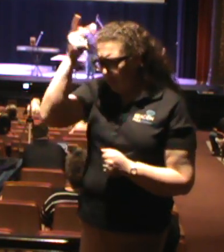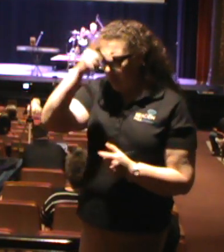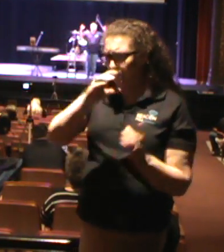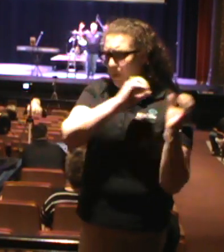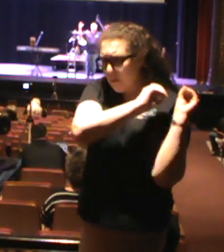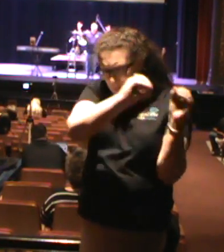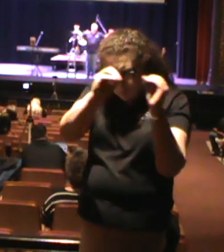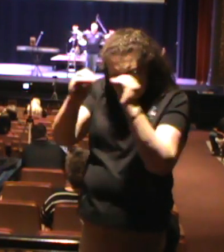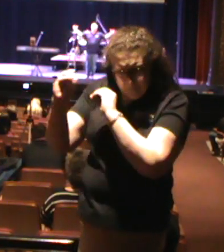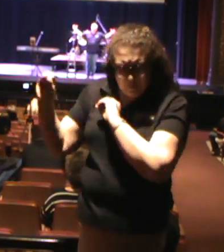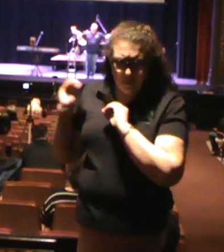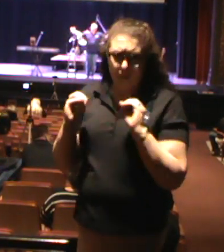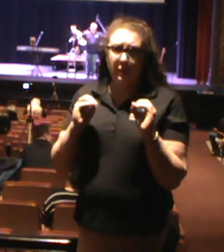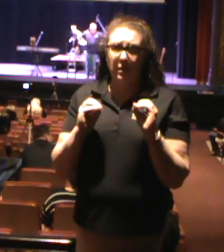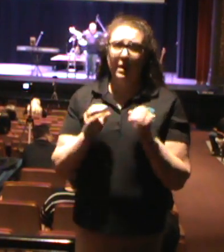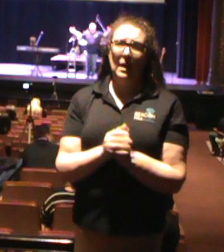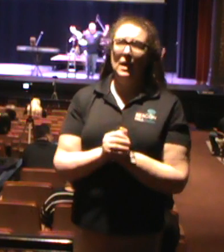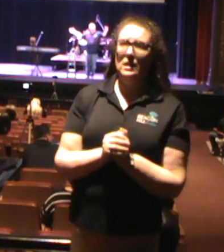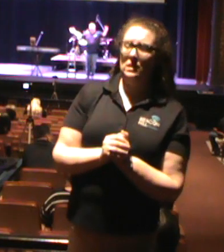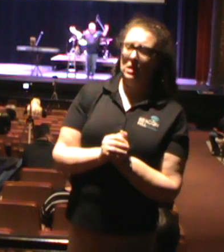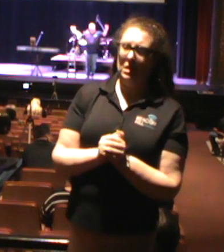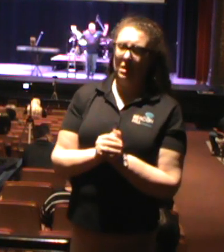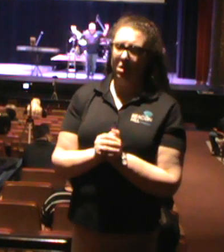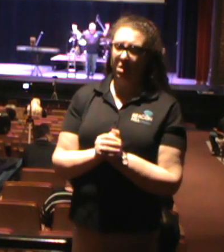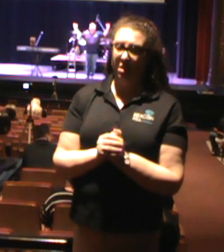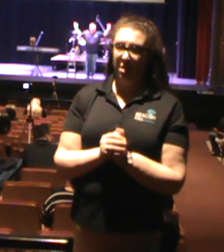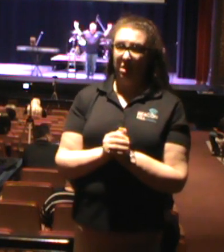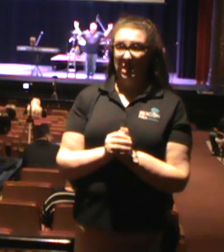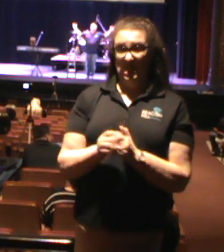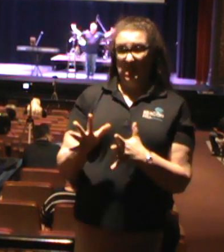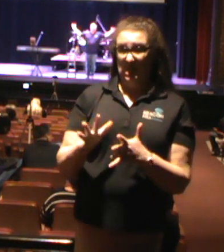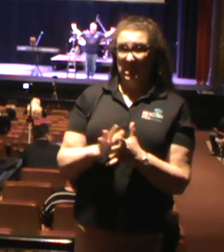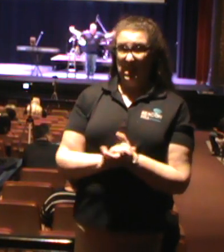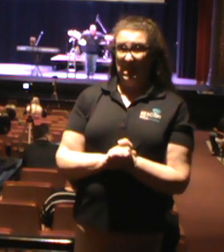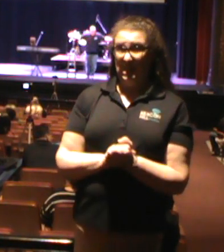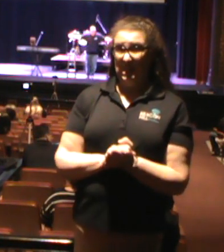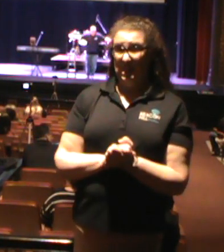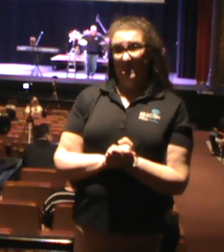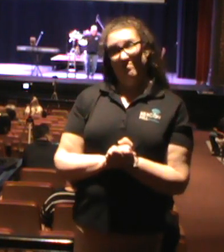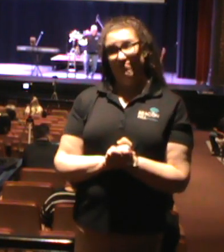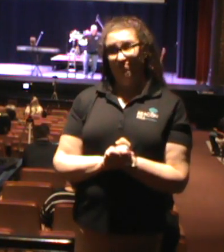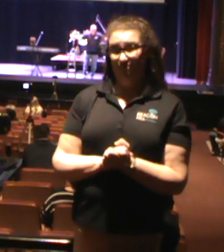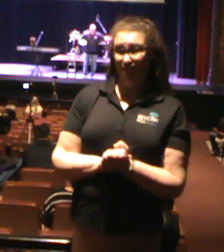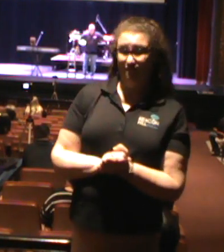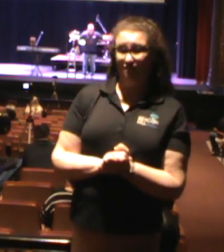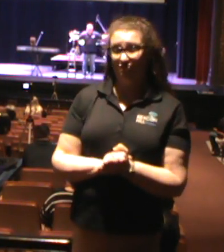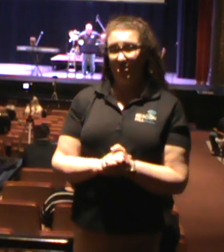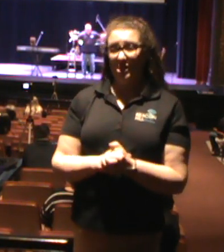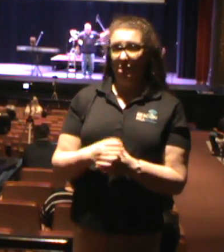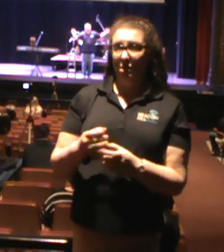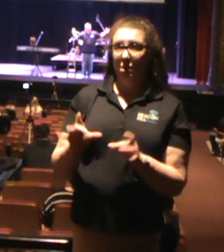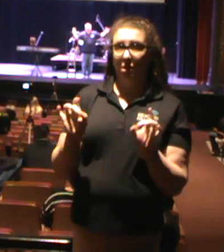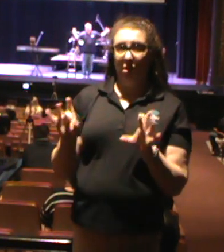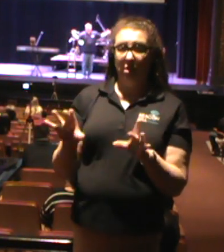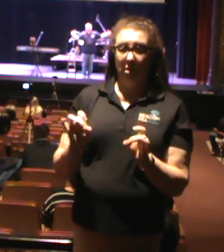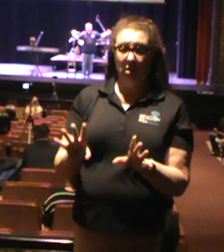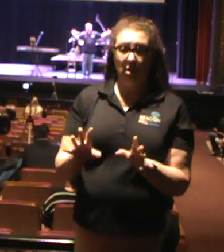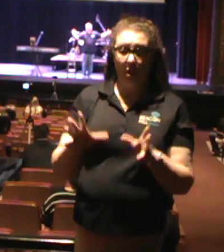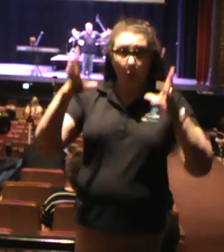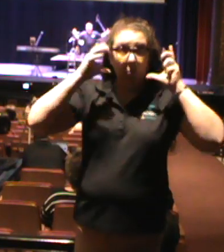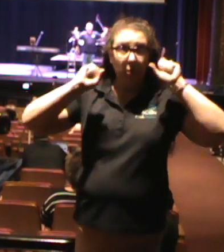the toxic political front, it feels a little bit about like, oh, well, today. It was pretty much